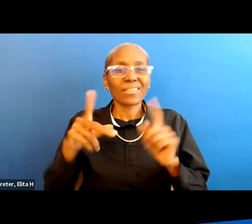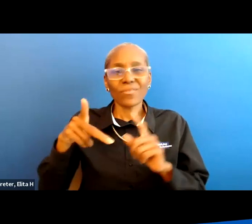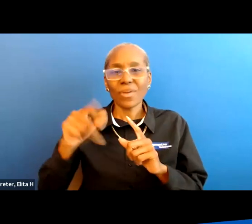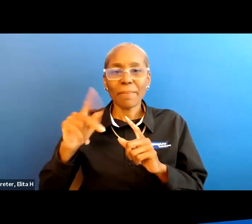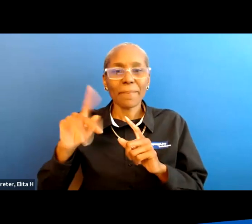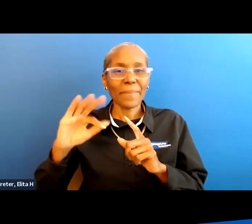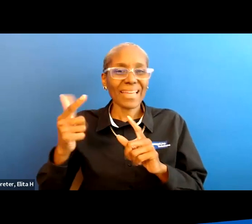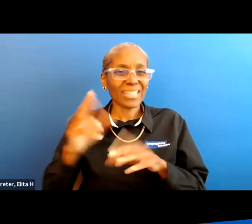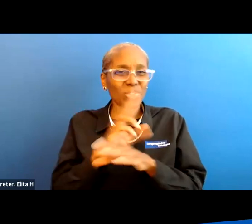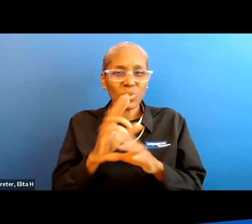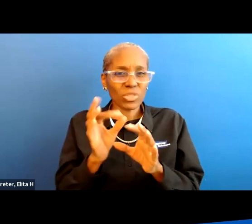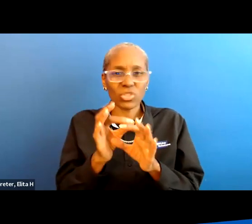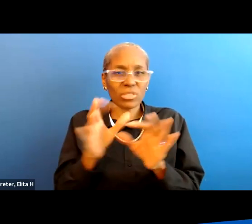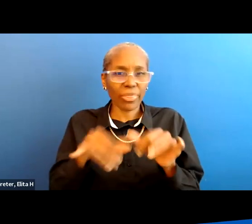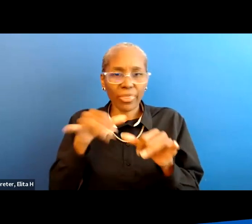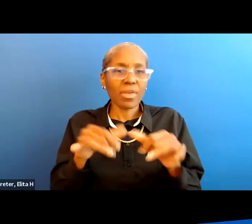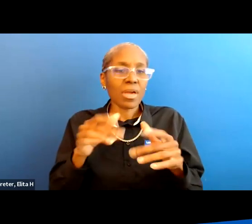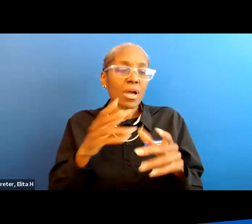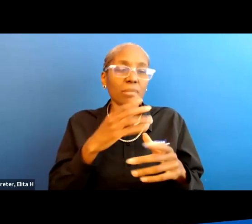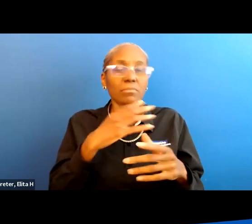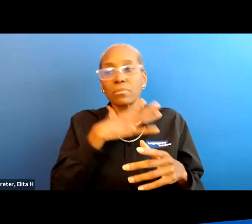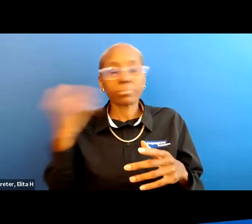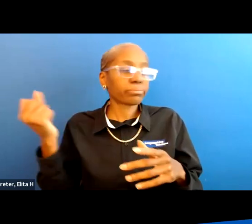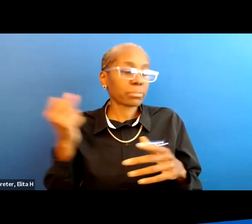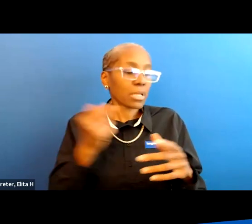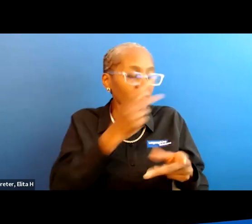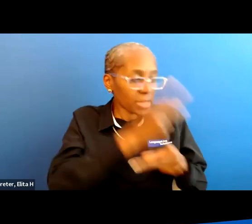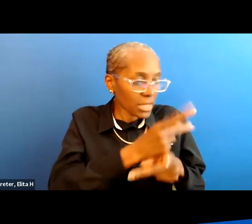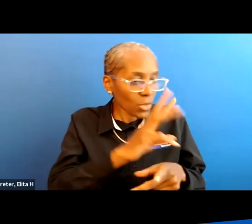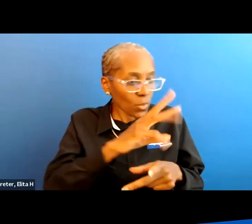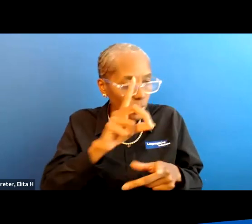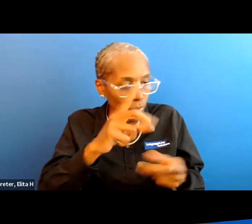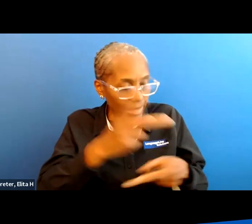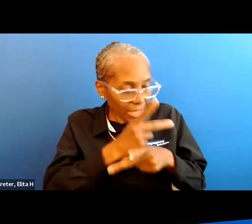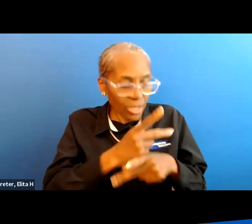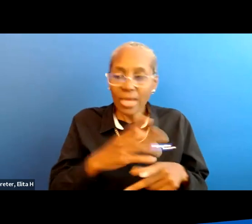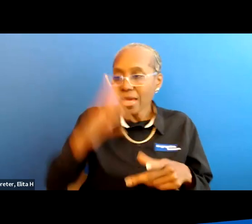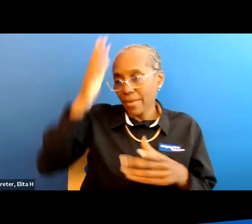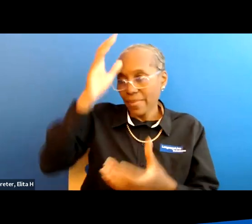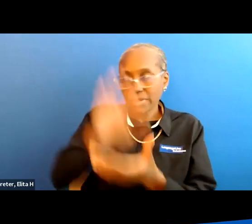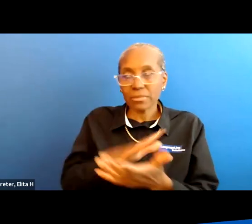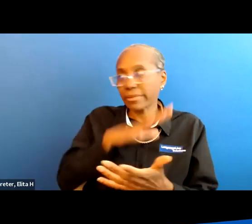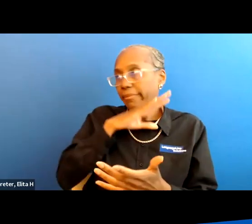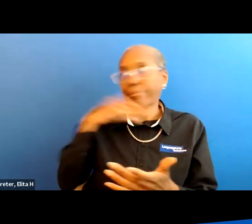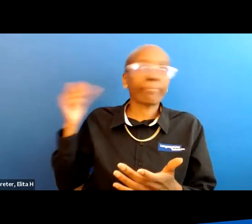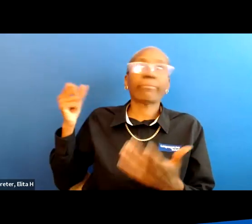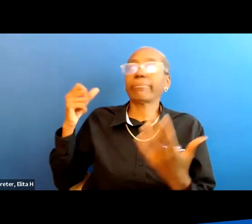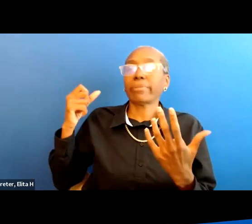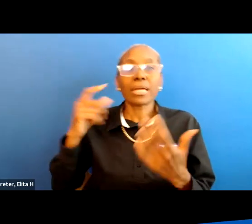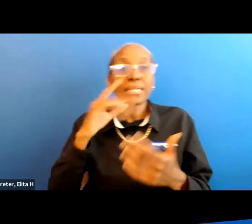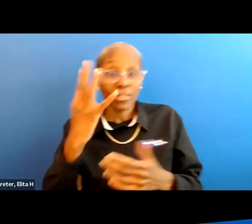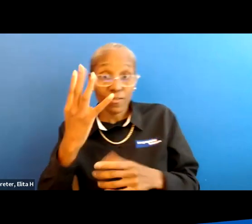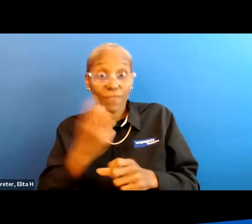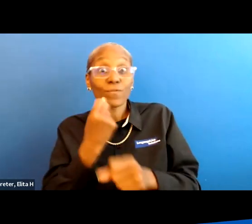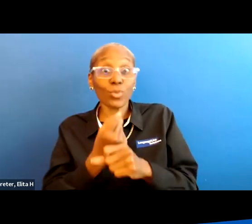i'm tired of wound care and my husband is tired experiencing pain and discover discomfort yes four years is a long